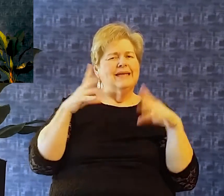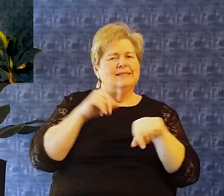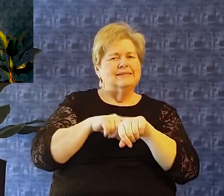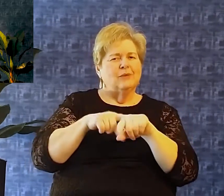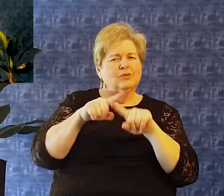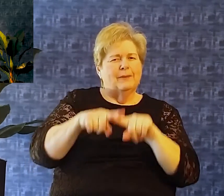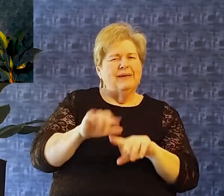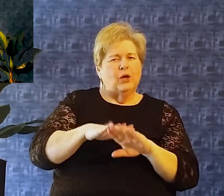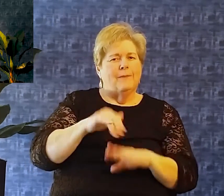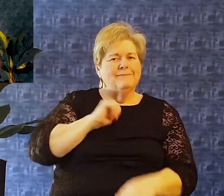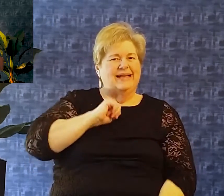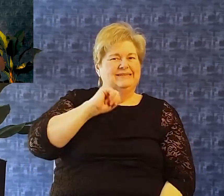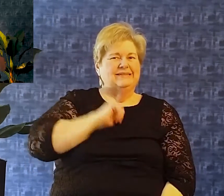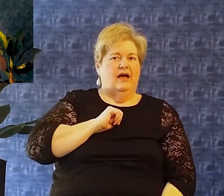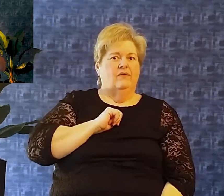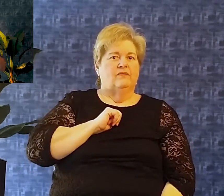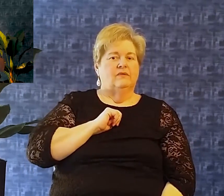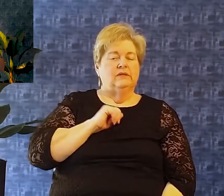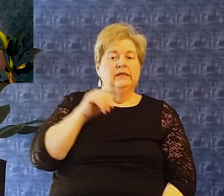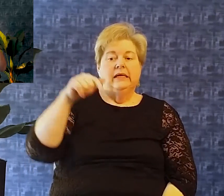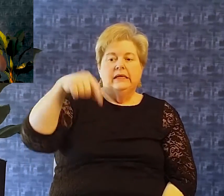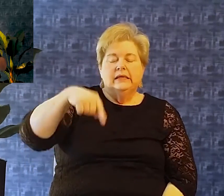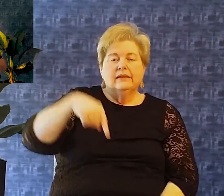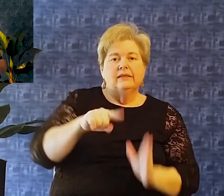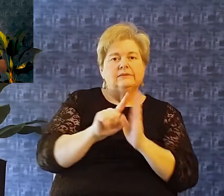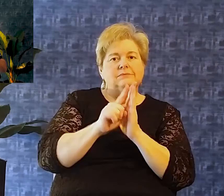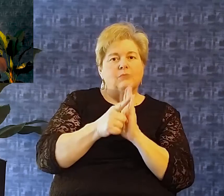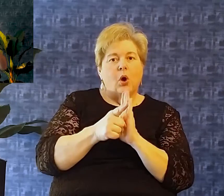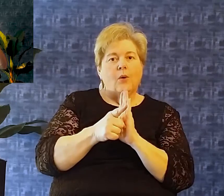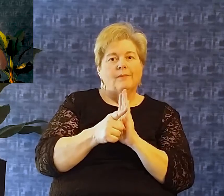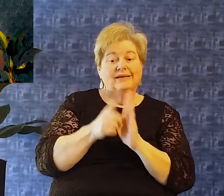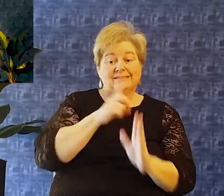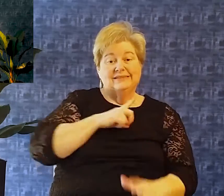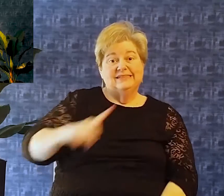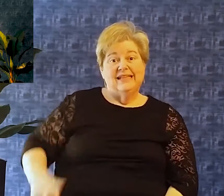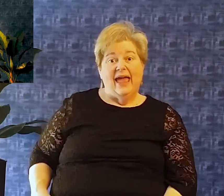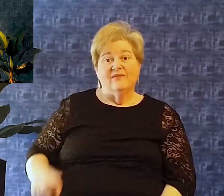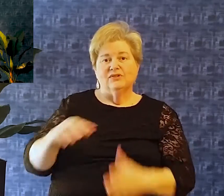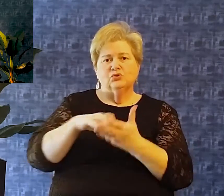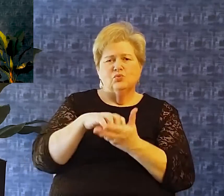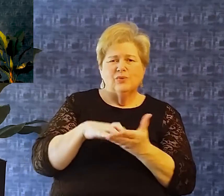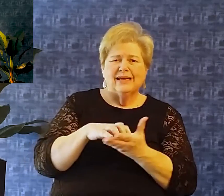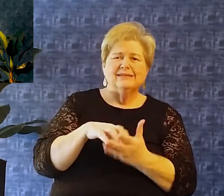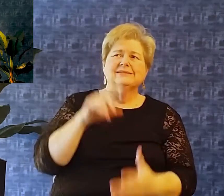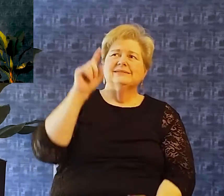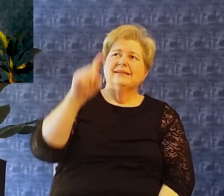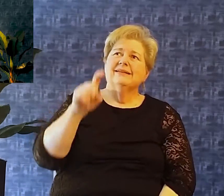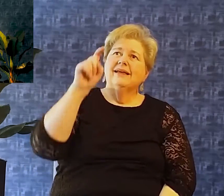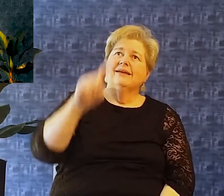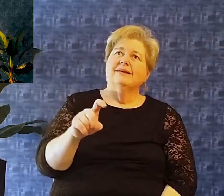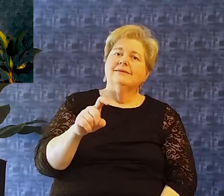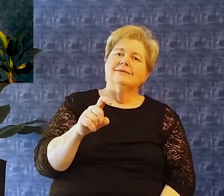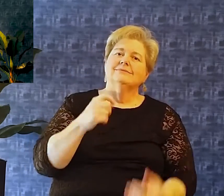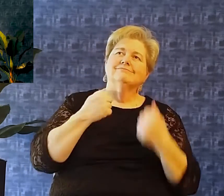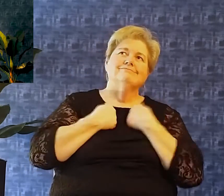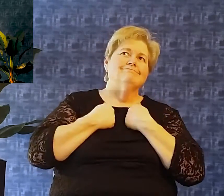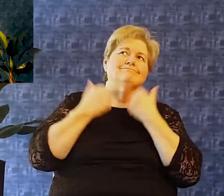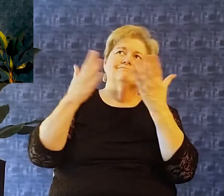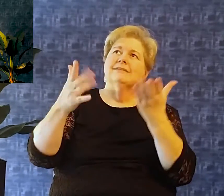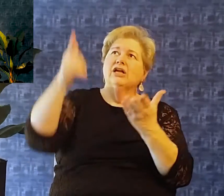often do we rely on ourselves? And in this moment of David's weakness and neediness He